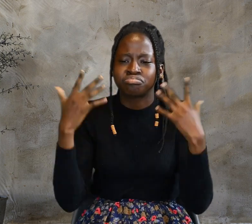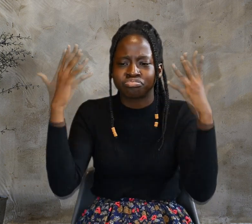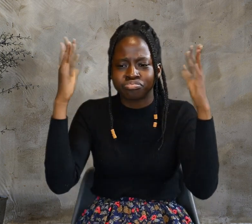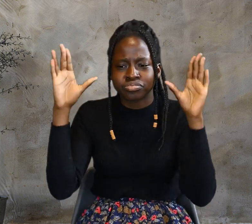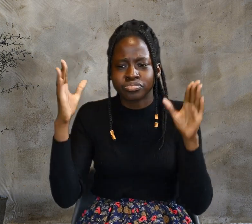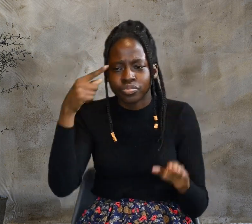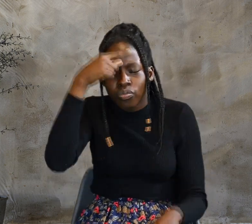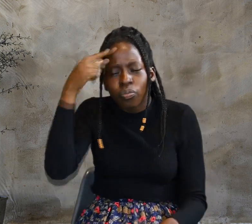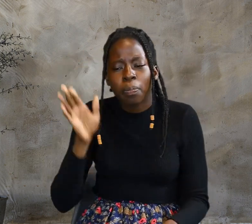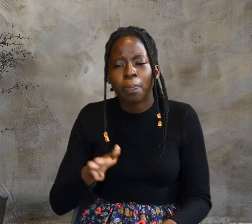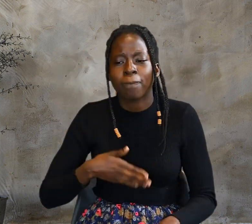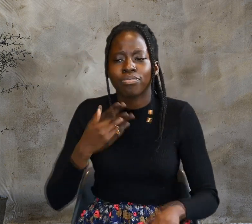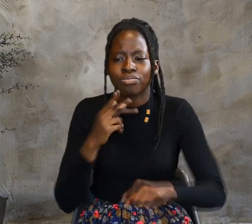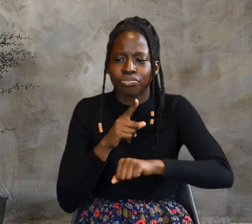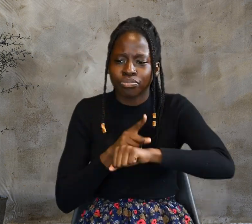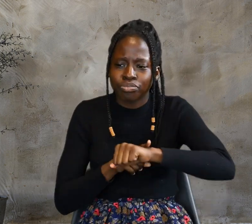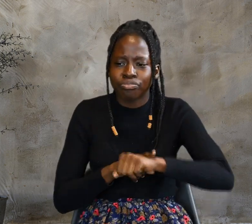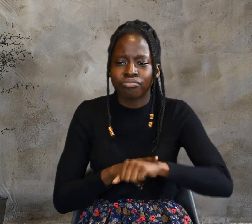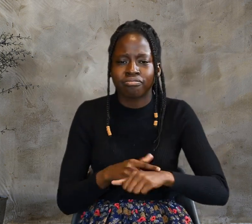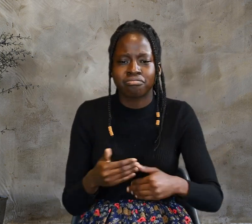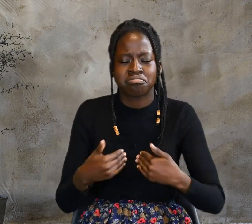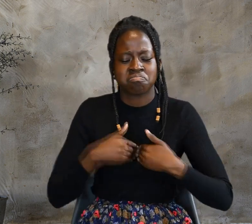has not yet fully come.